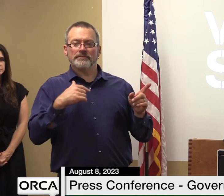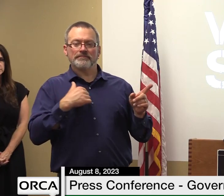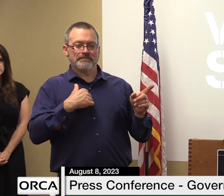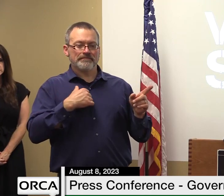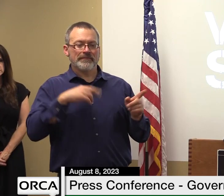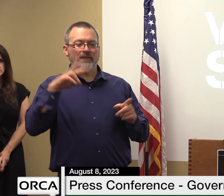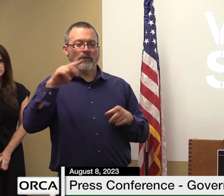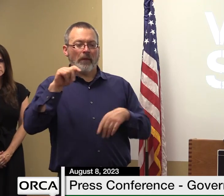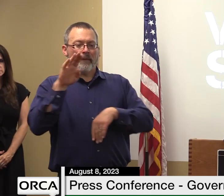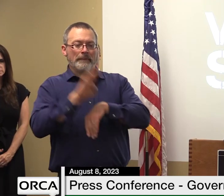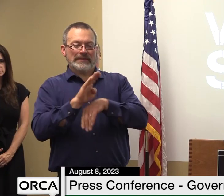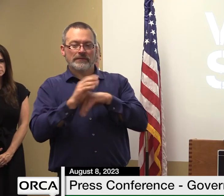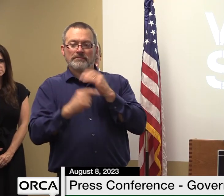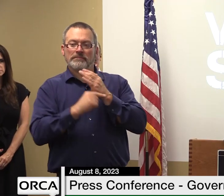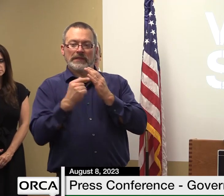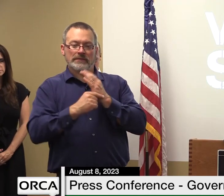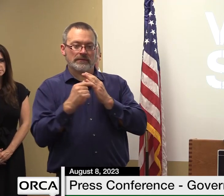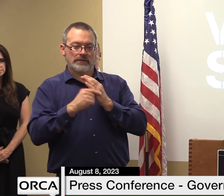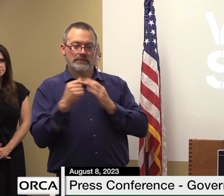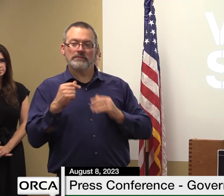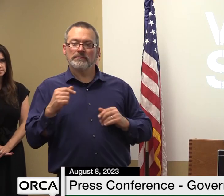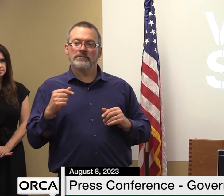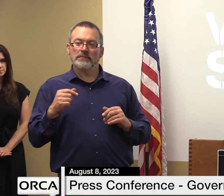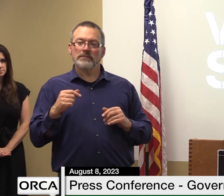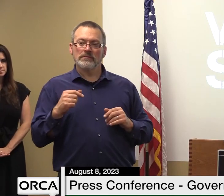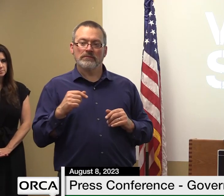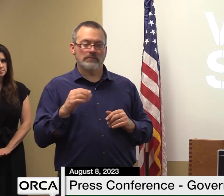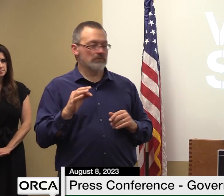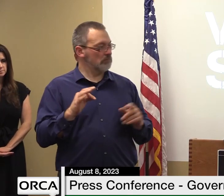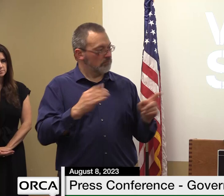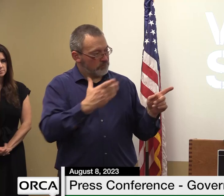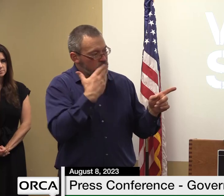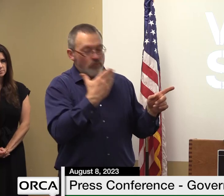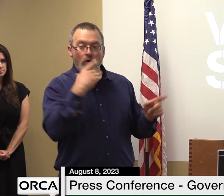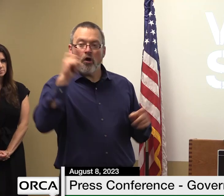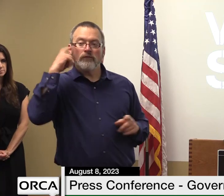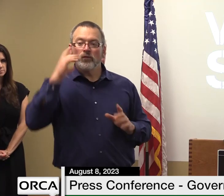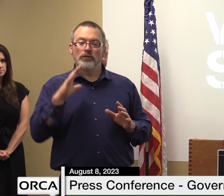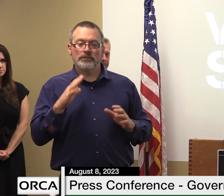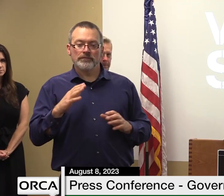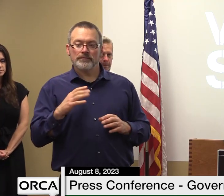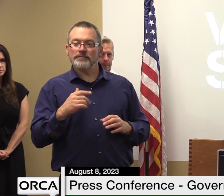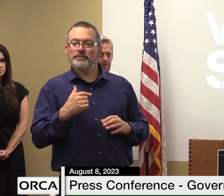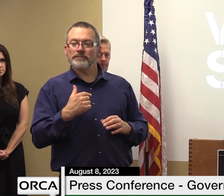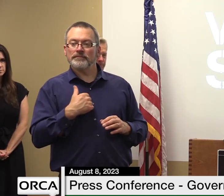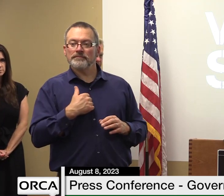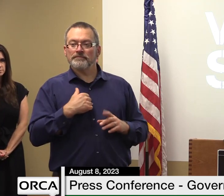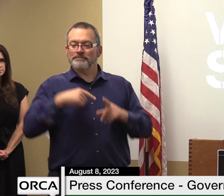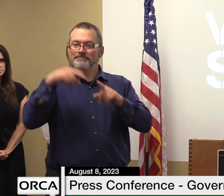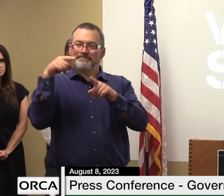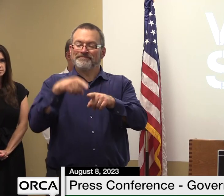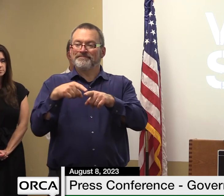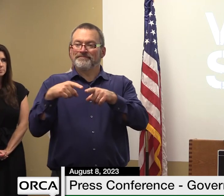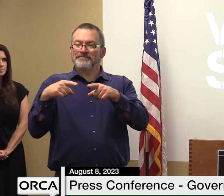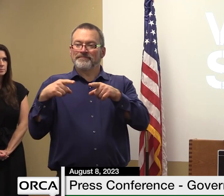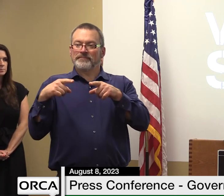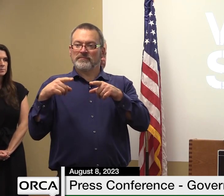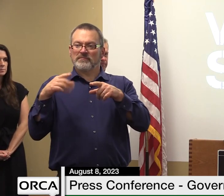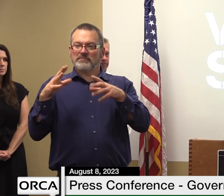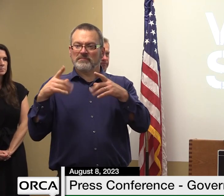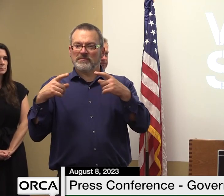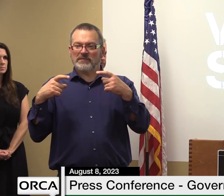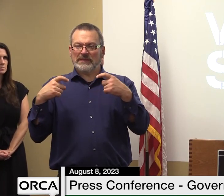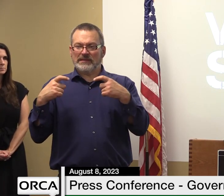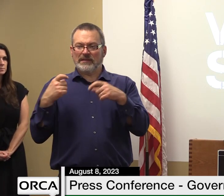hi governor you know um the electric utilities that had a really tough time last winter with